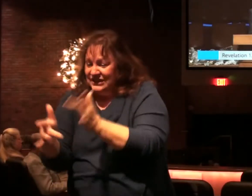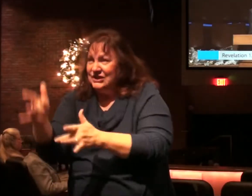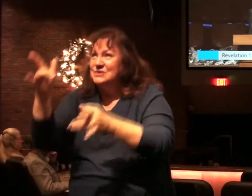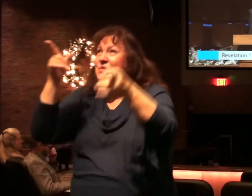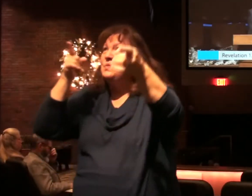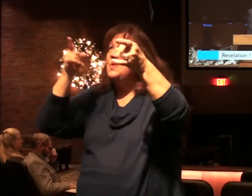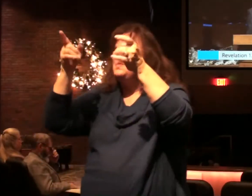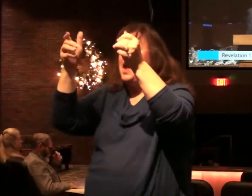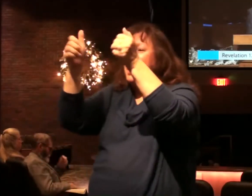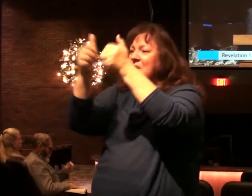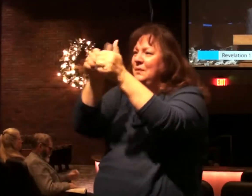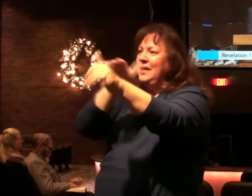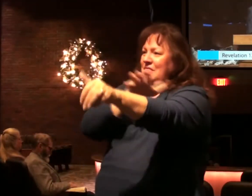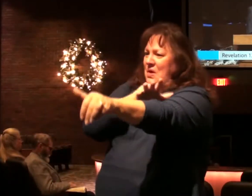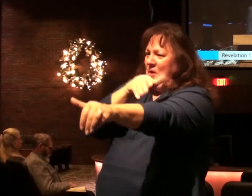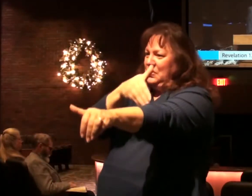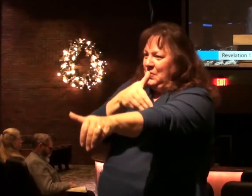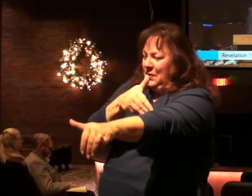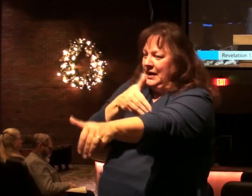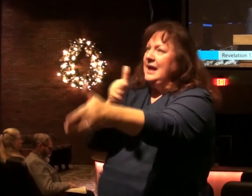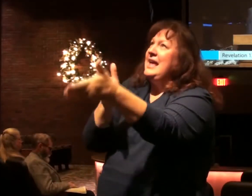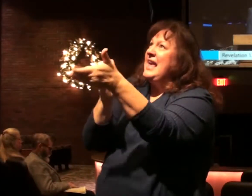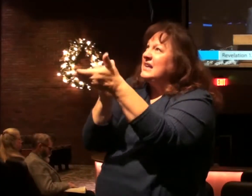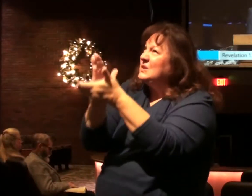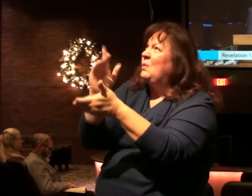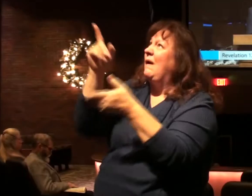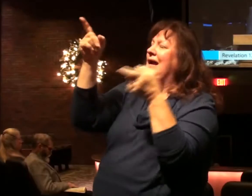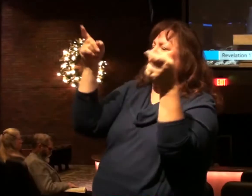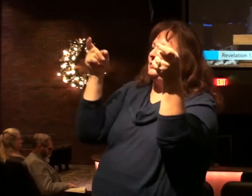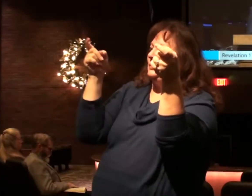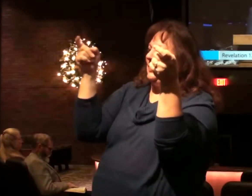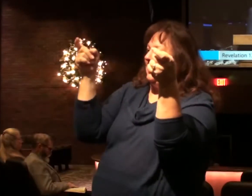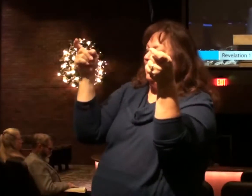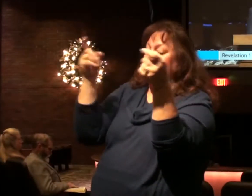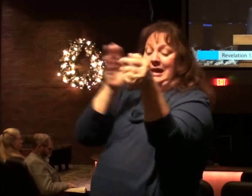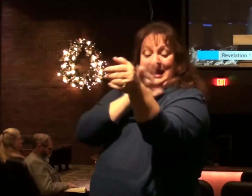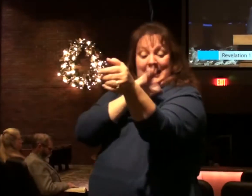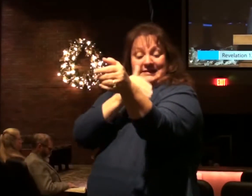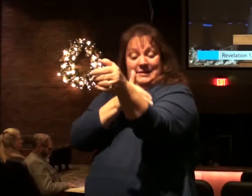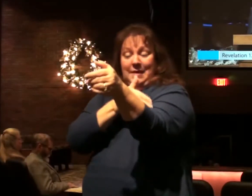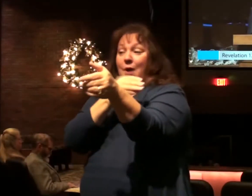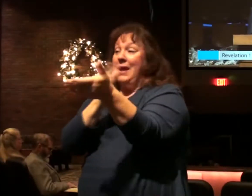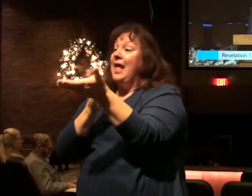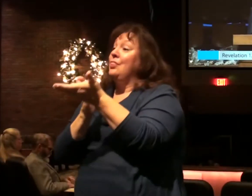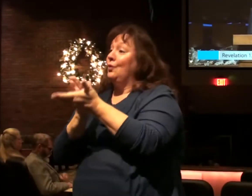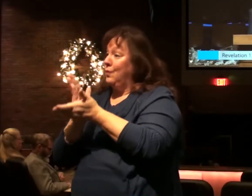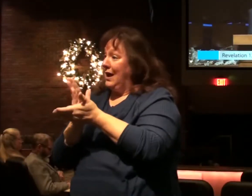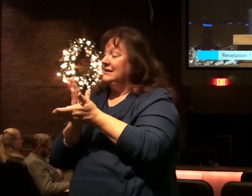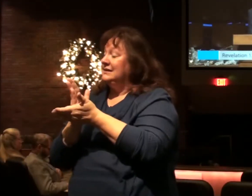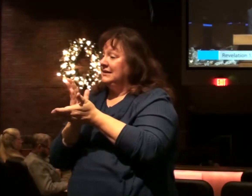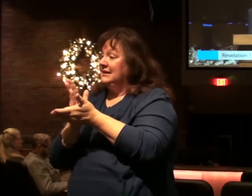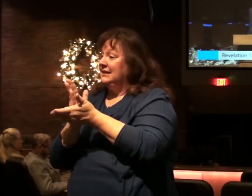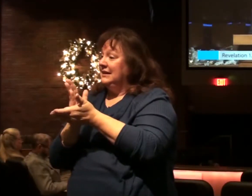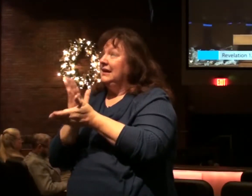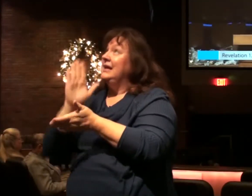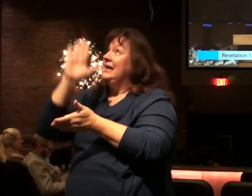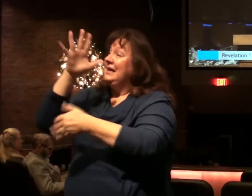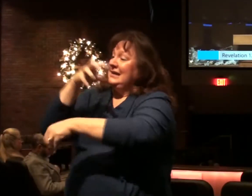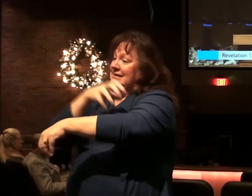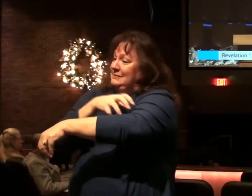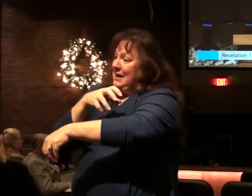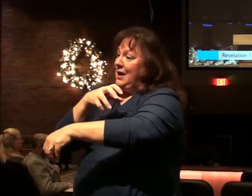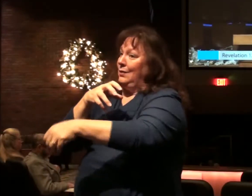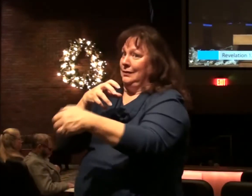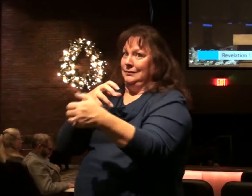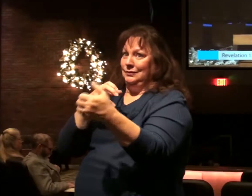reign with authority, the right to reign. Not only the power, but the right. The power of God to bring it